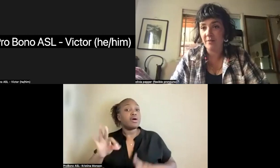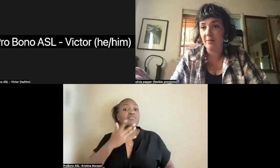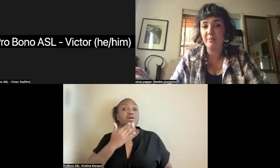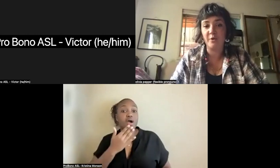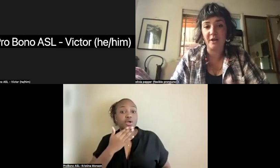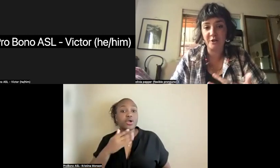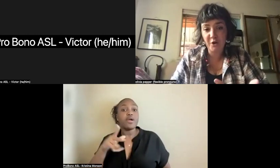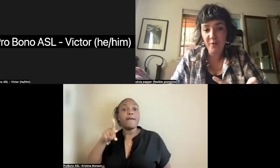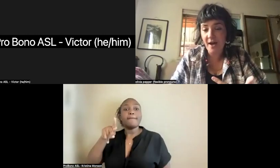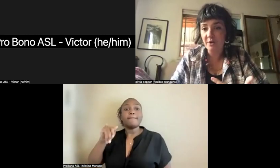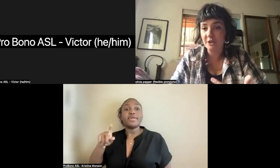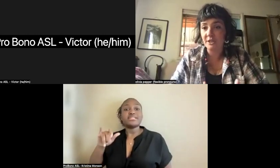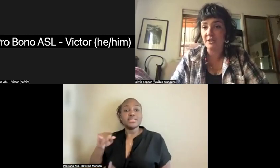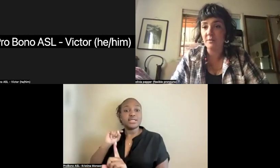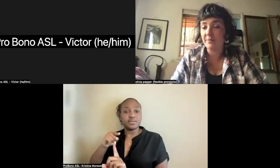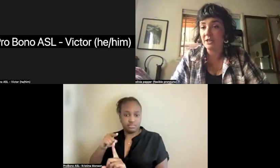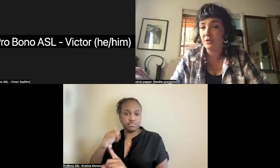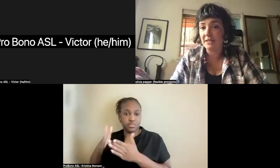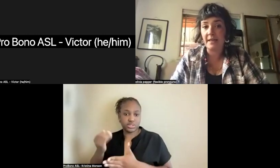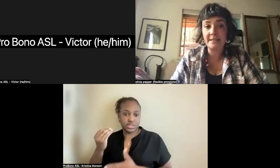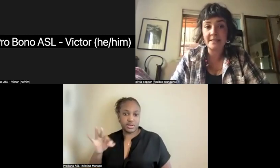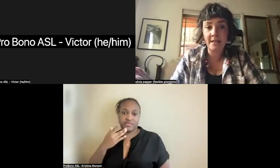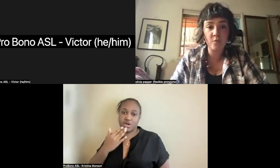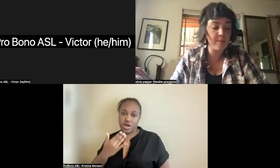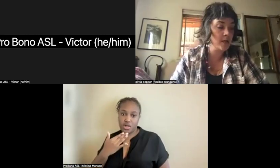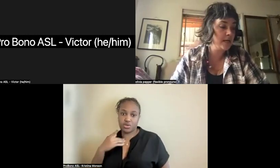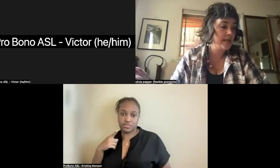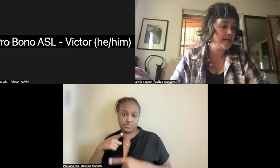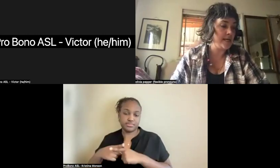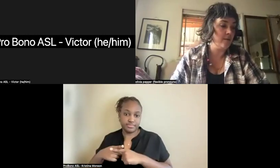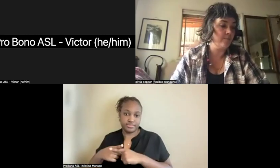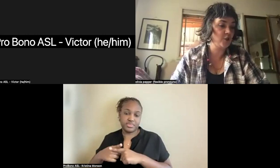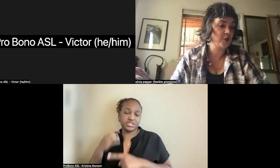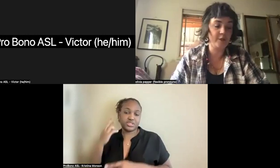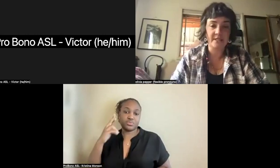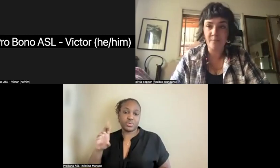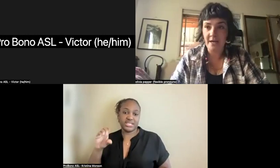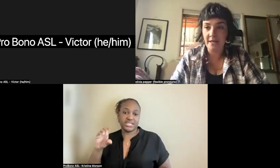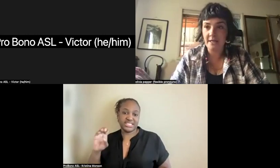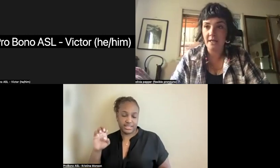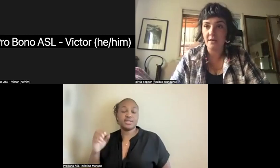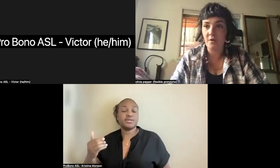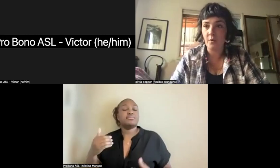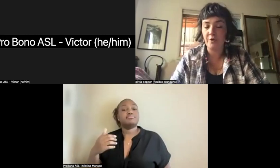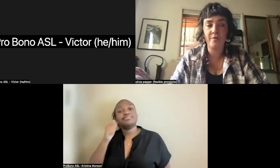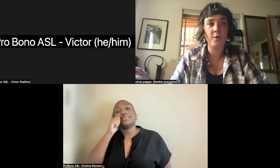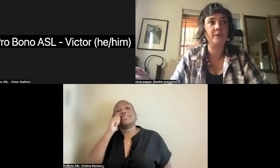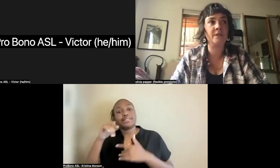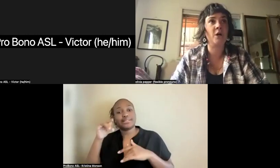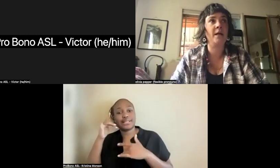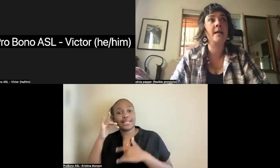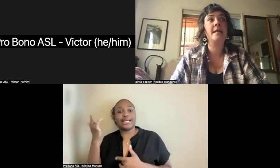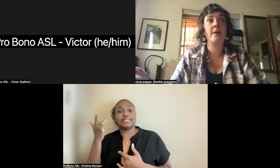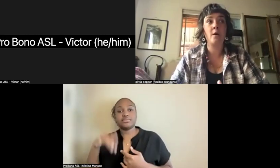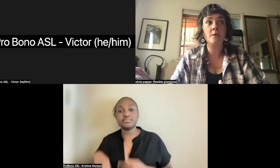Many people don't actually know that, but she was a mixed race light-skinned woman. She participated in the Order of the Golden